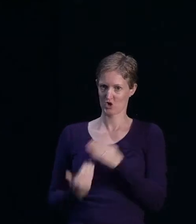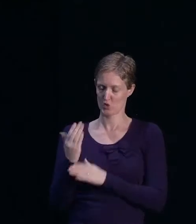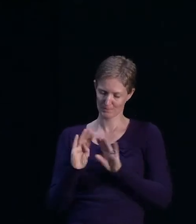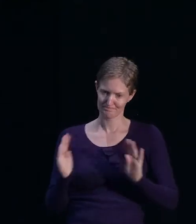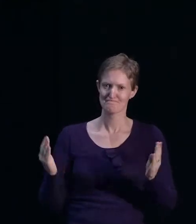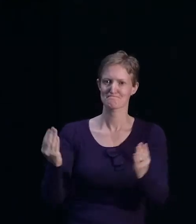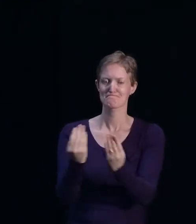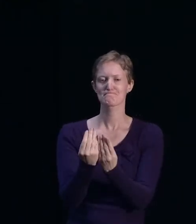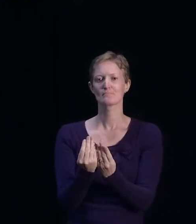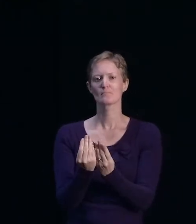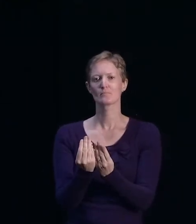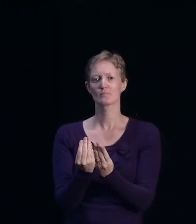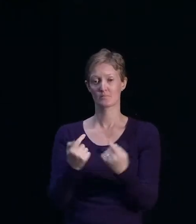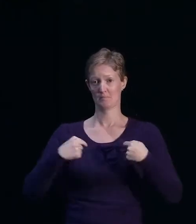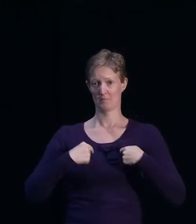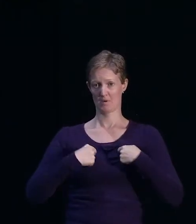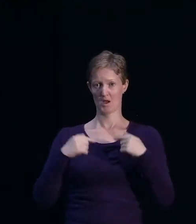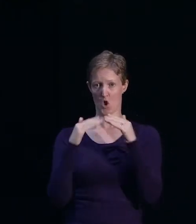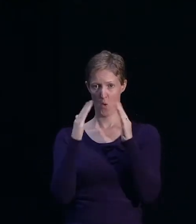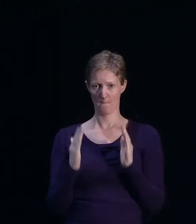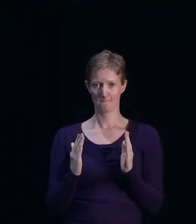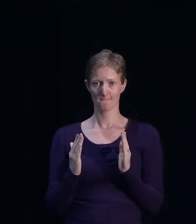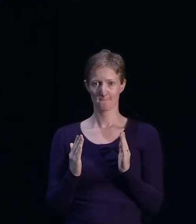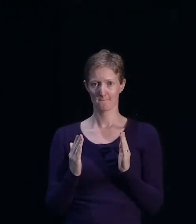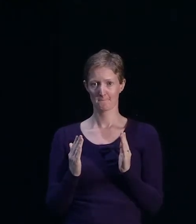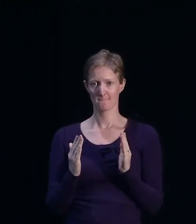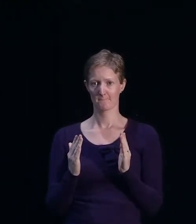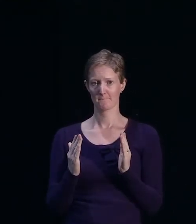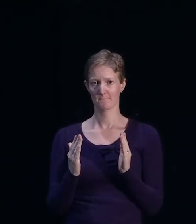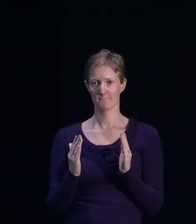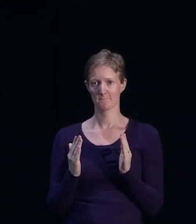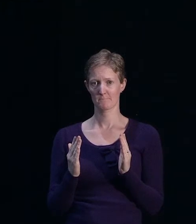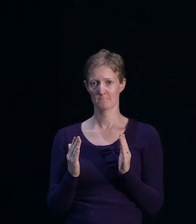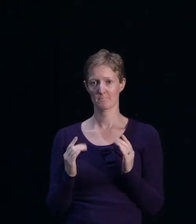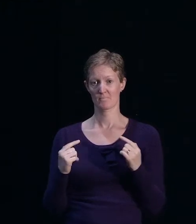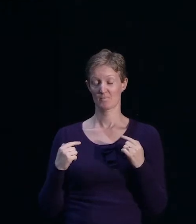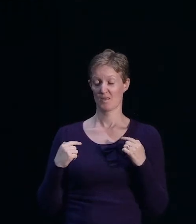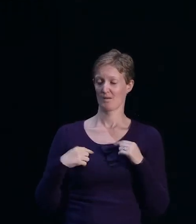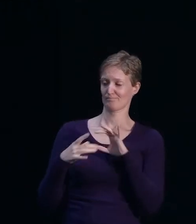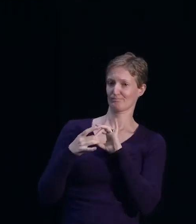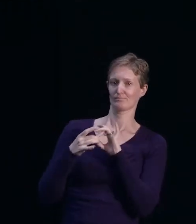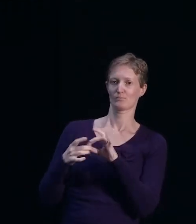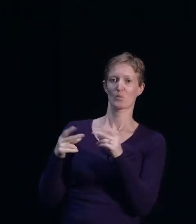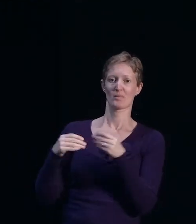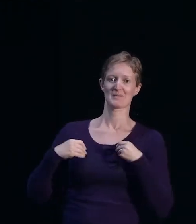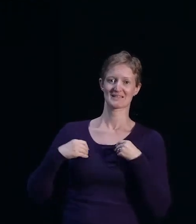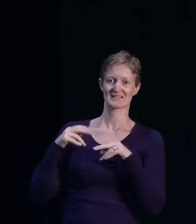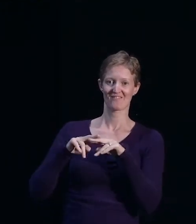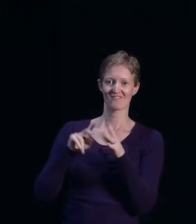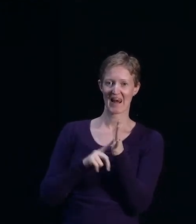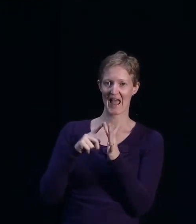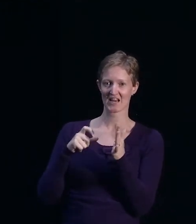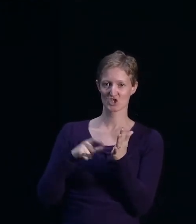whatever. I'm in the situation where I'm dealing with Fletchers and EQC and they've